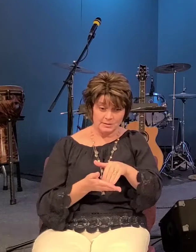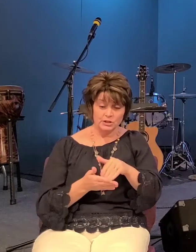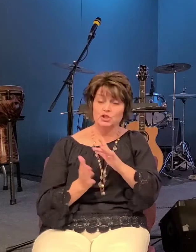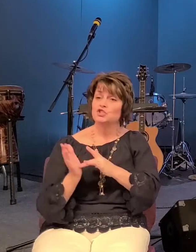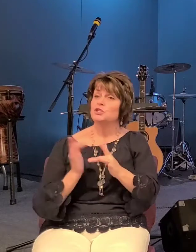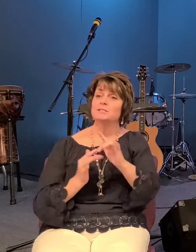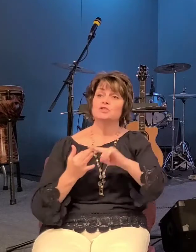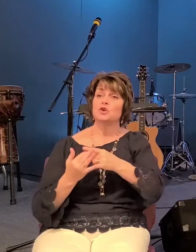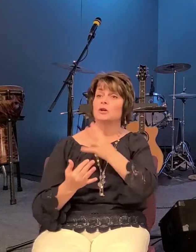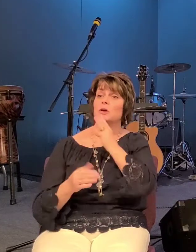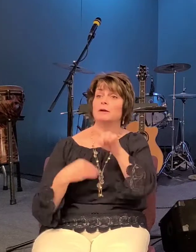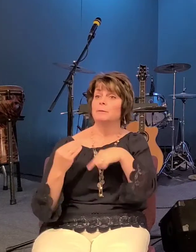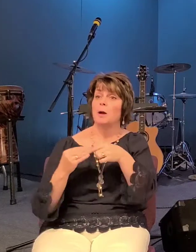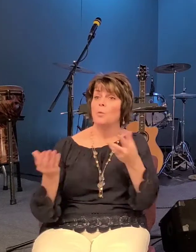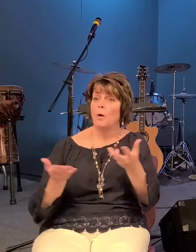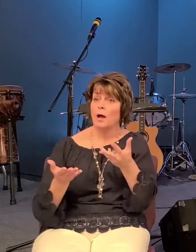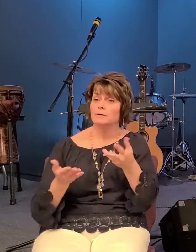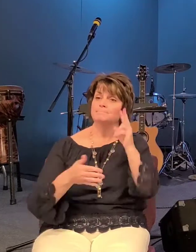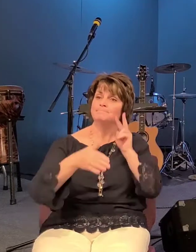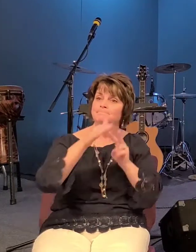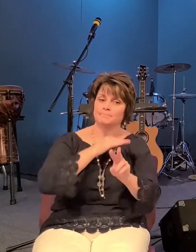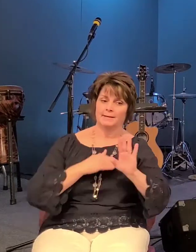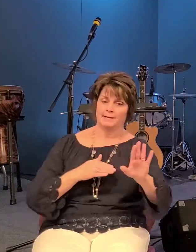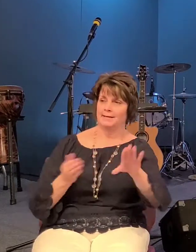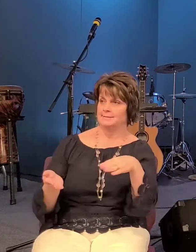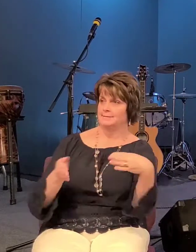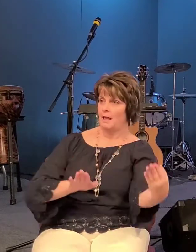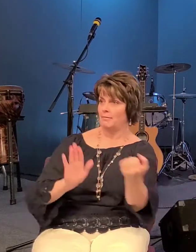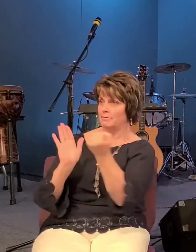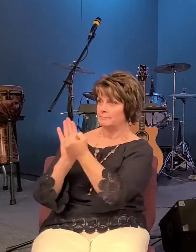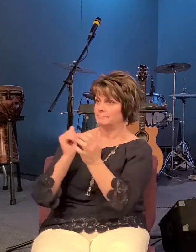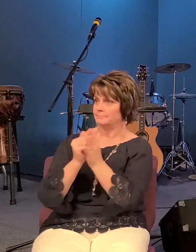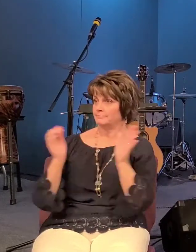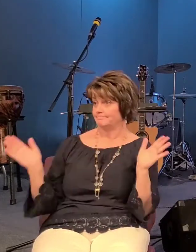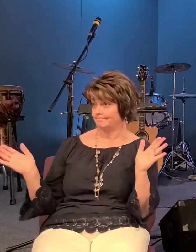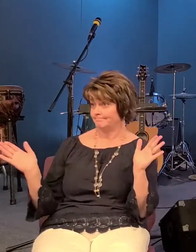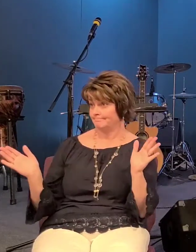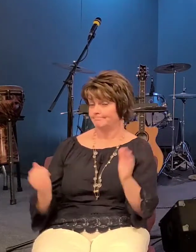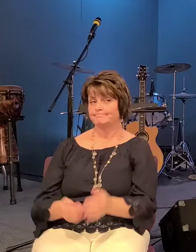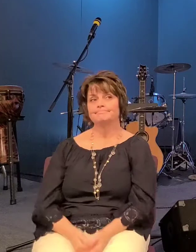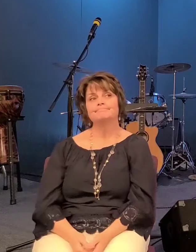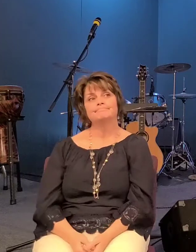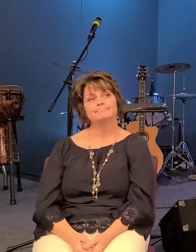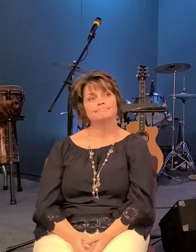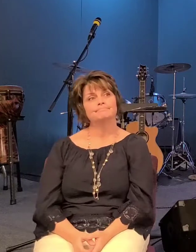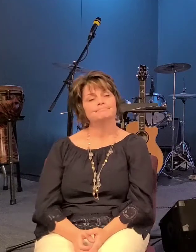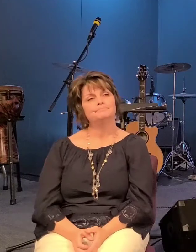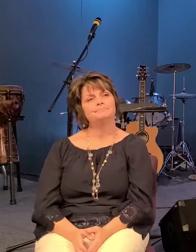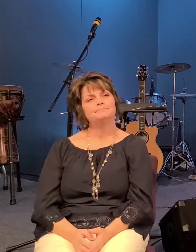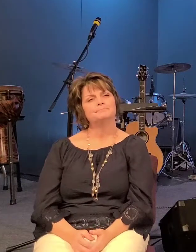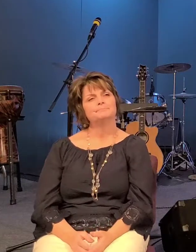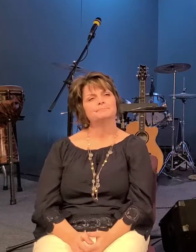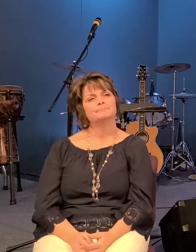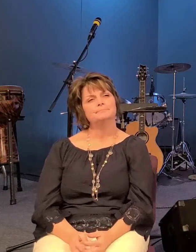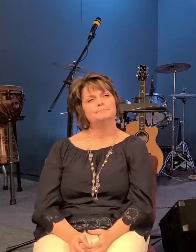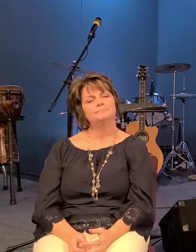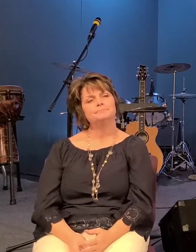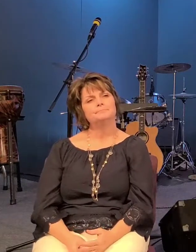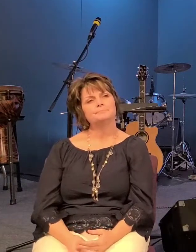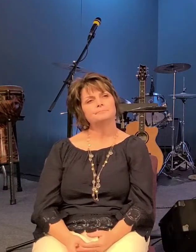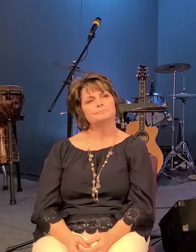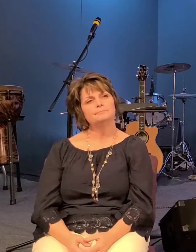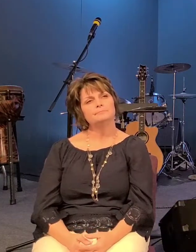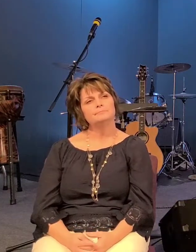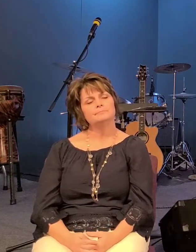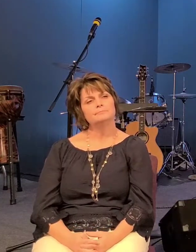luke continues in verse 18 one day when jesus left the crowds to pray alone only his disciples were with him and he